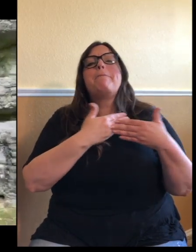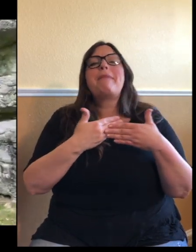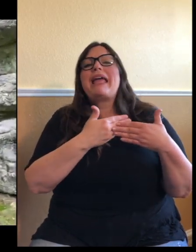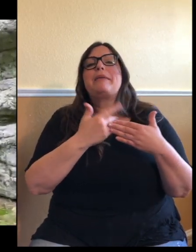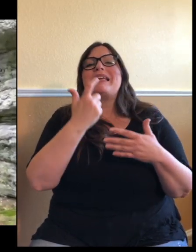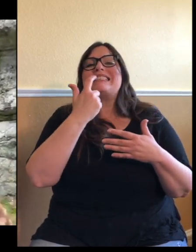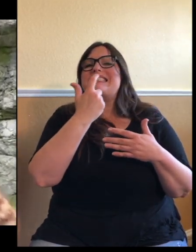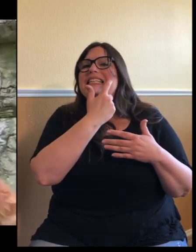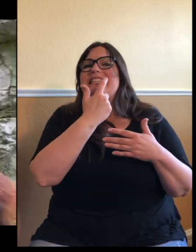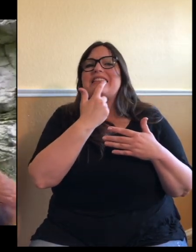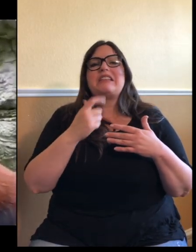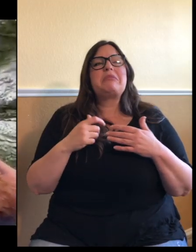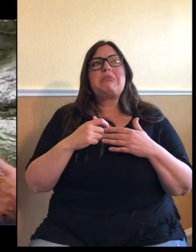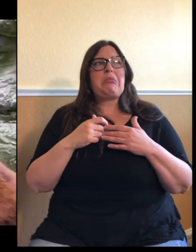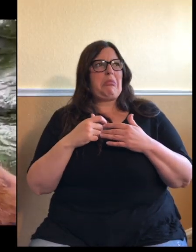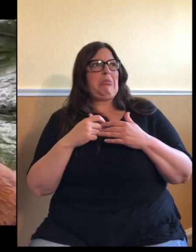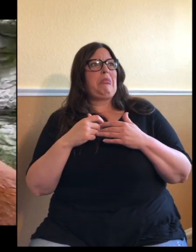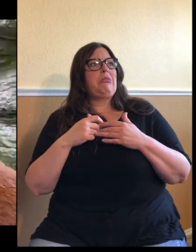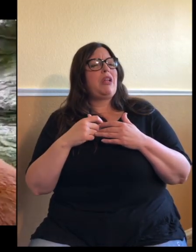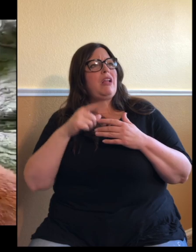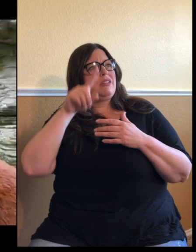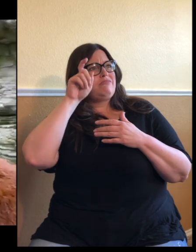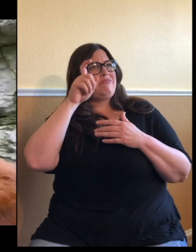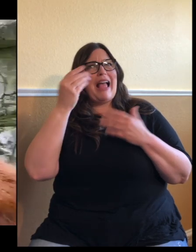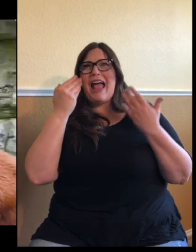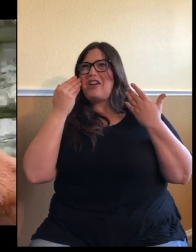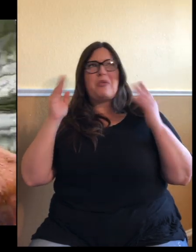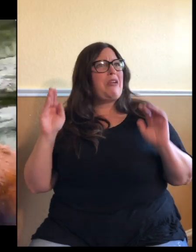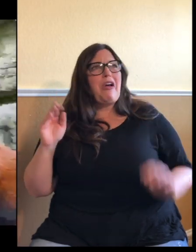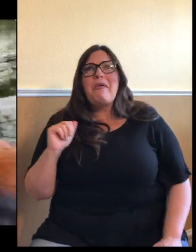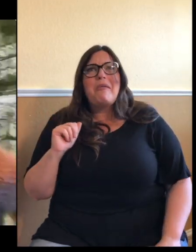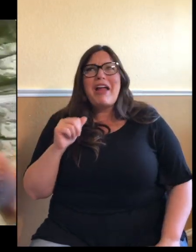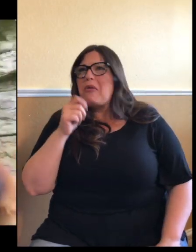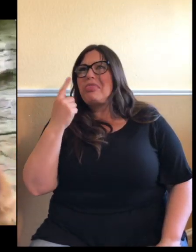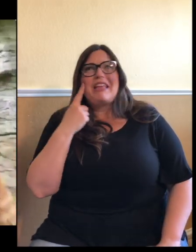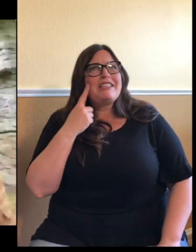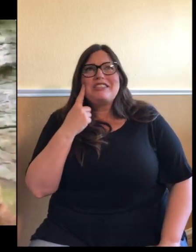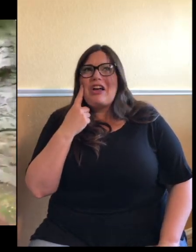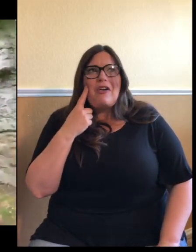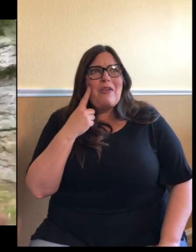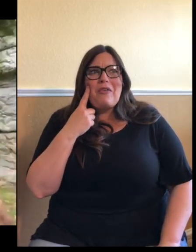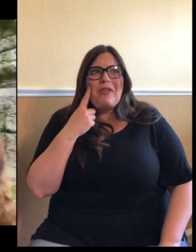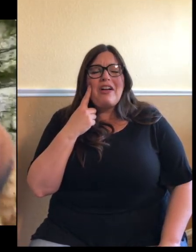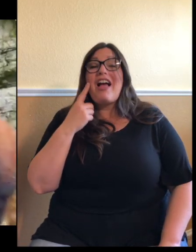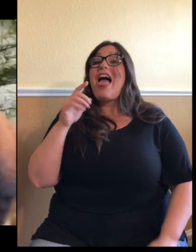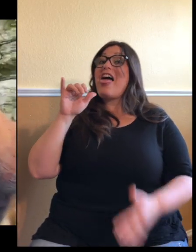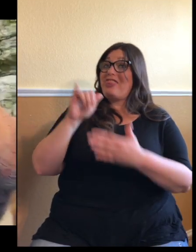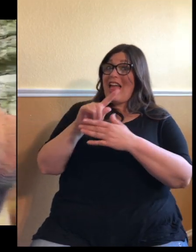offhand. question. I don't think so. That question was from Sam. Thank you for stumping.